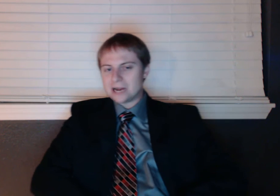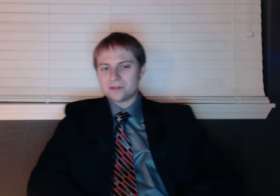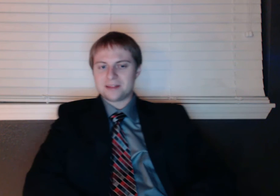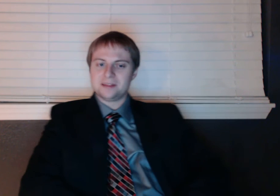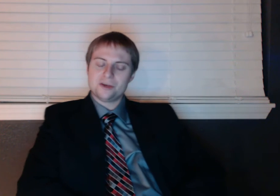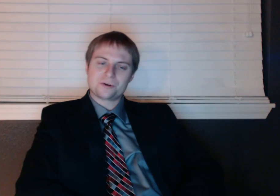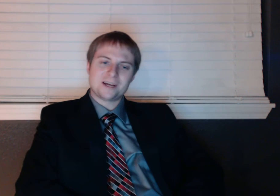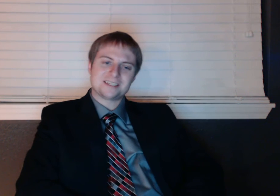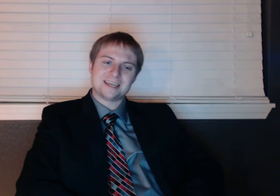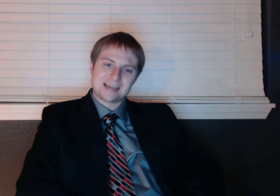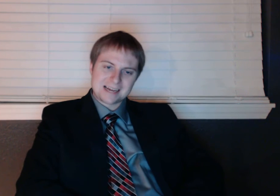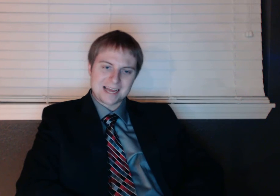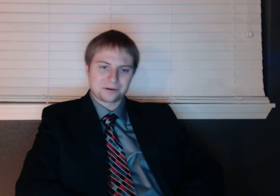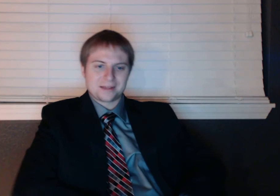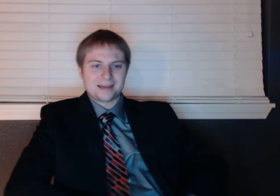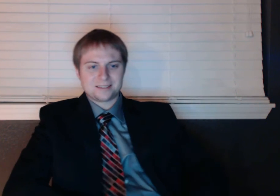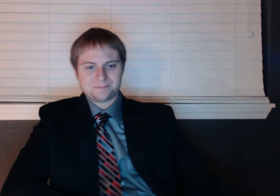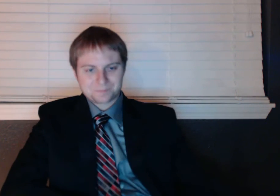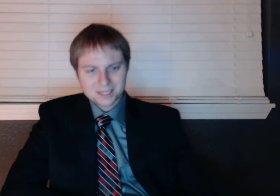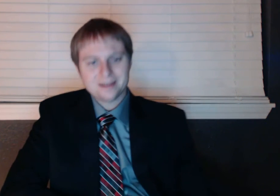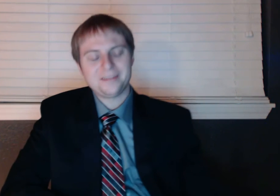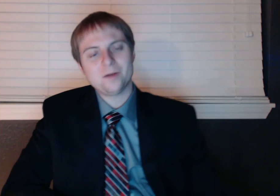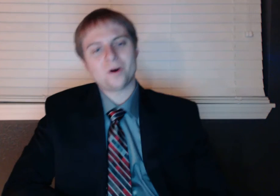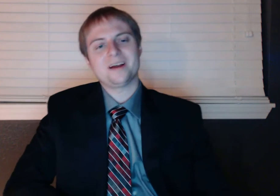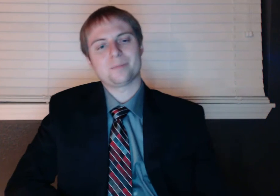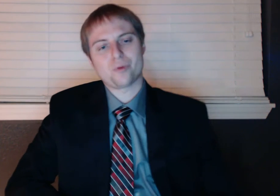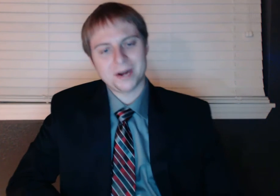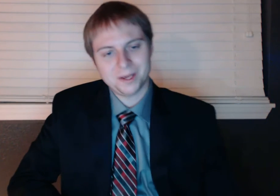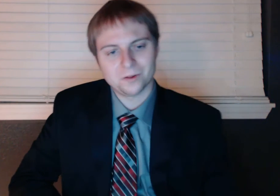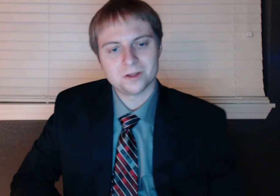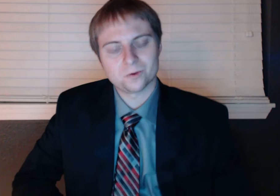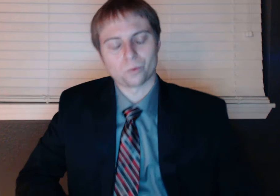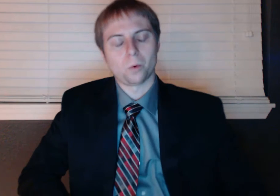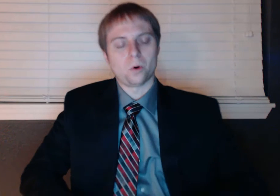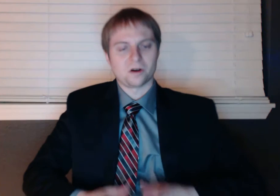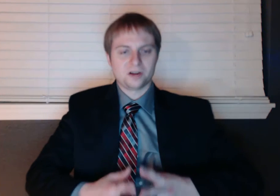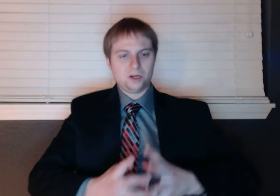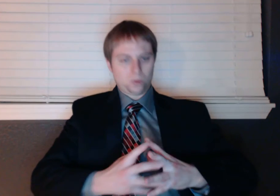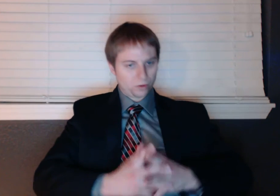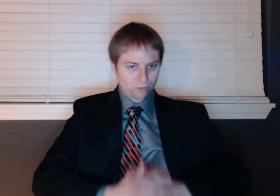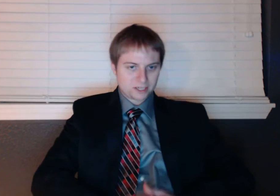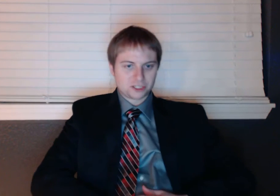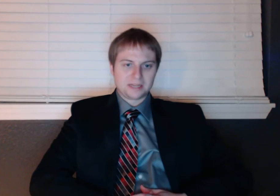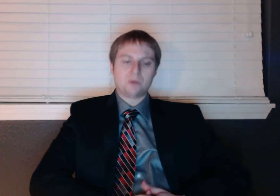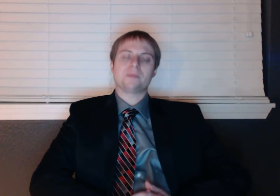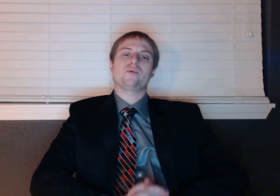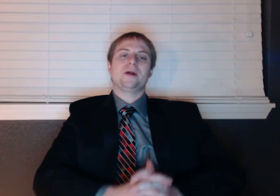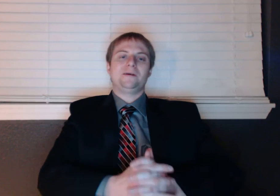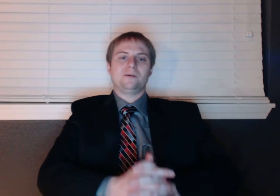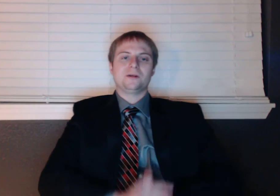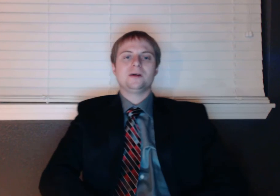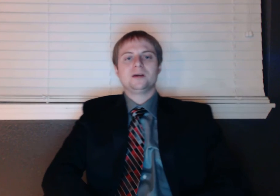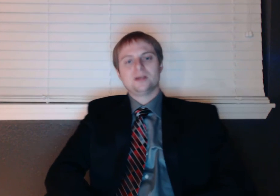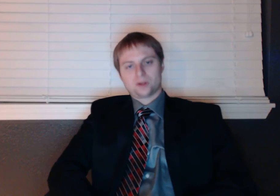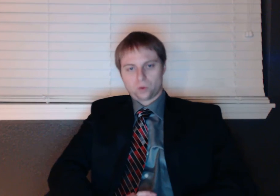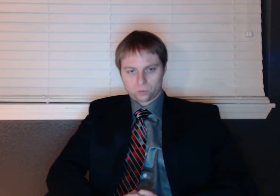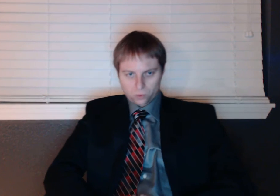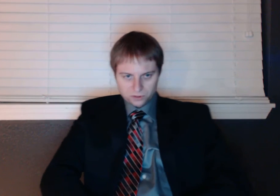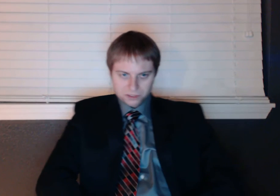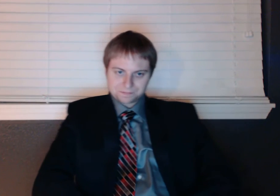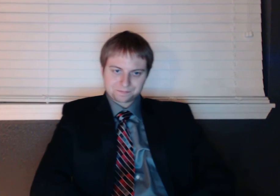can't handle that. The neocons cannot handle that. They want perennial war with Russia. They want perennial cold wars.